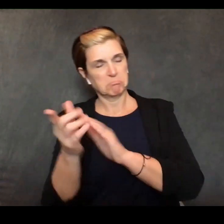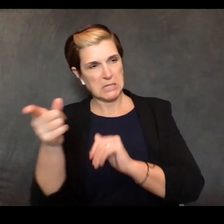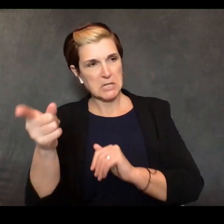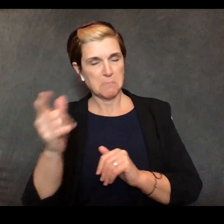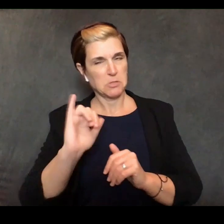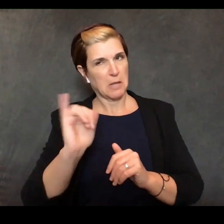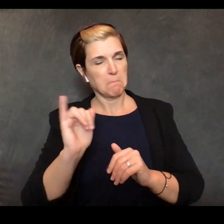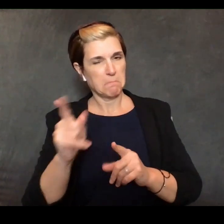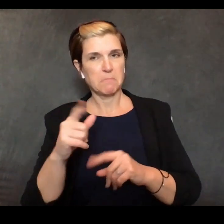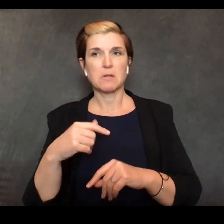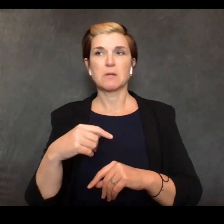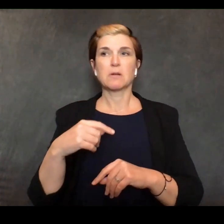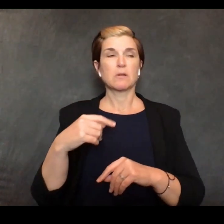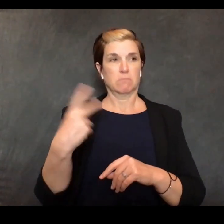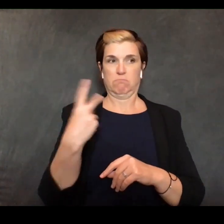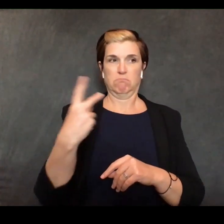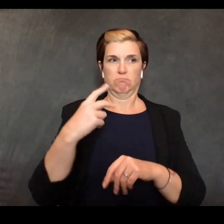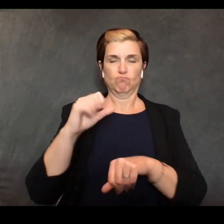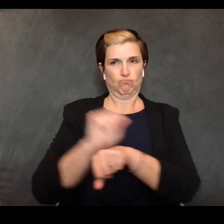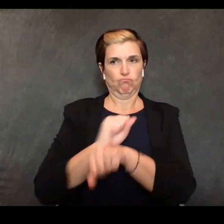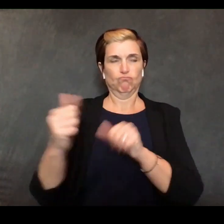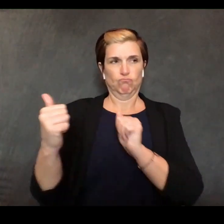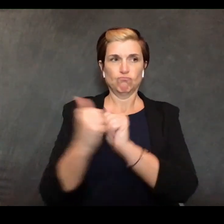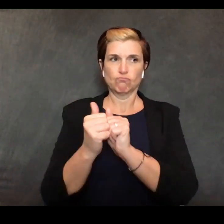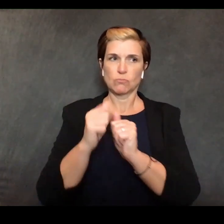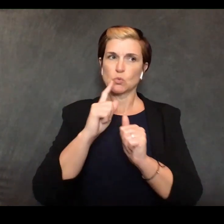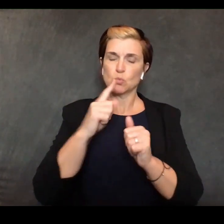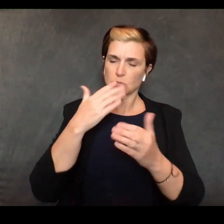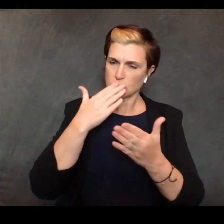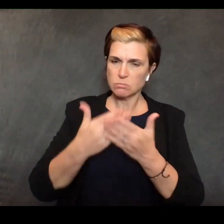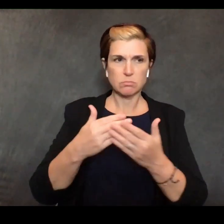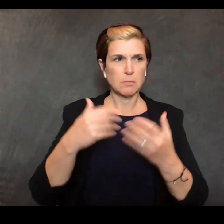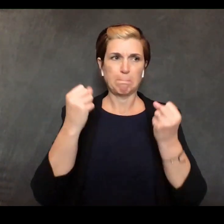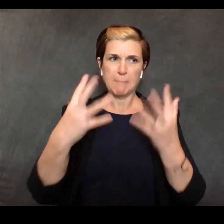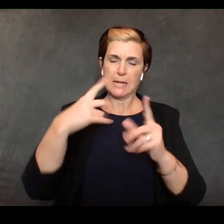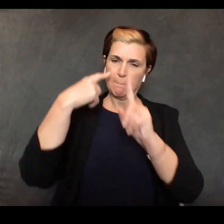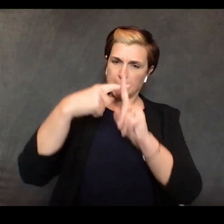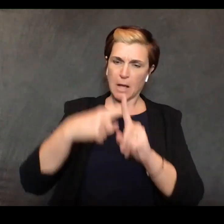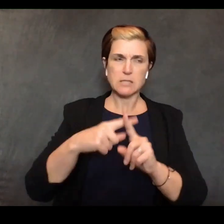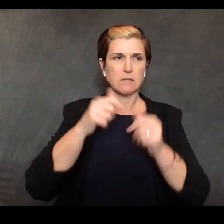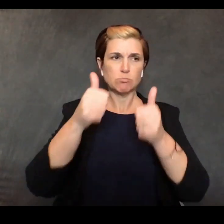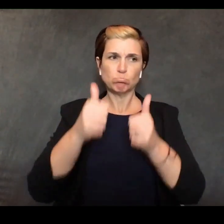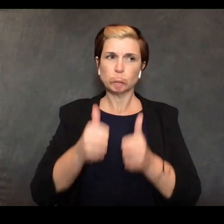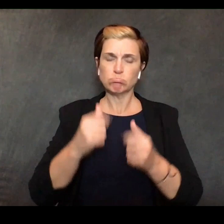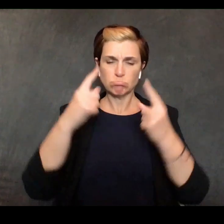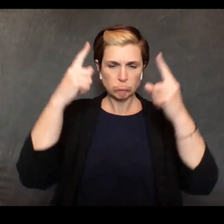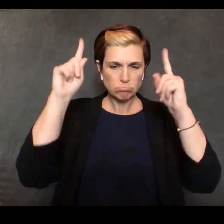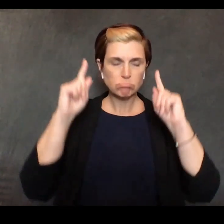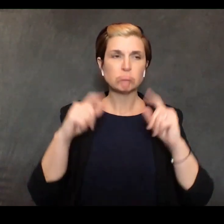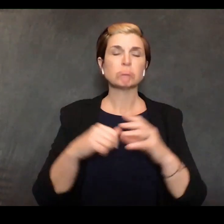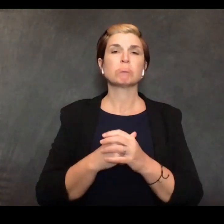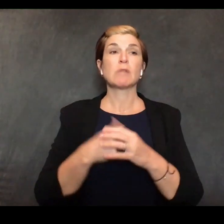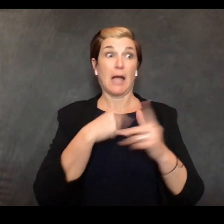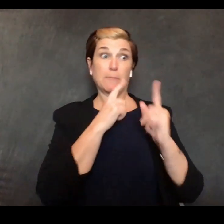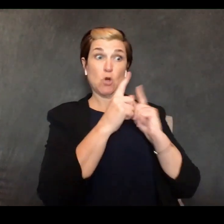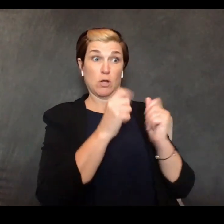and and uh... think a lot of a lot of very positive things have taken place uh... we're talking to california about different sites but we can